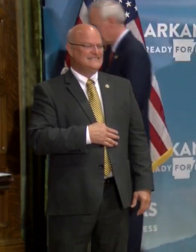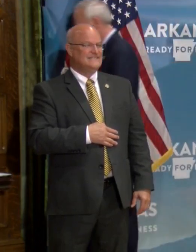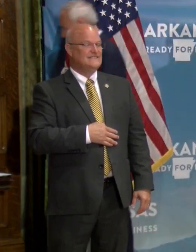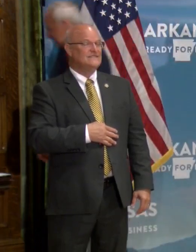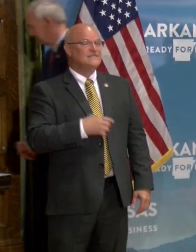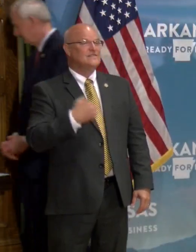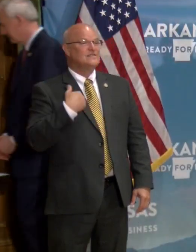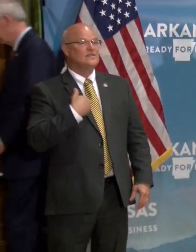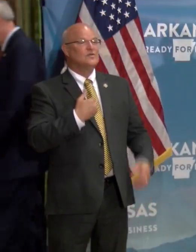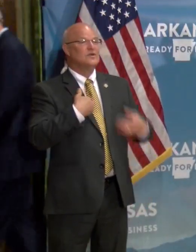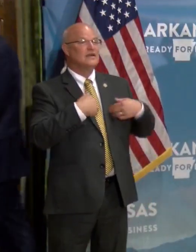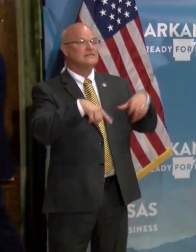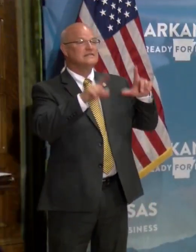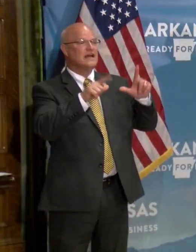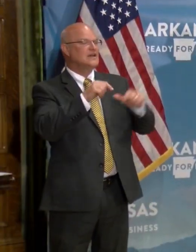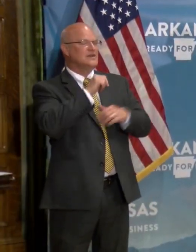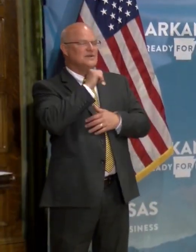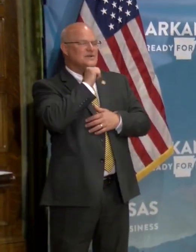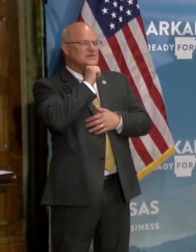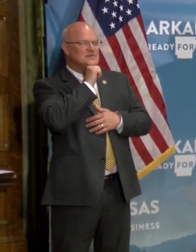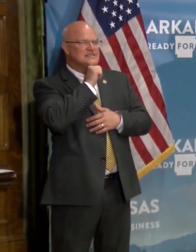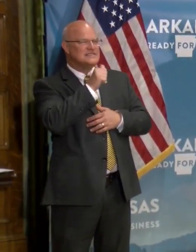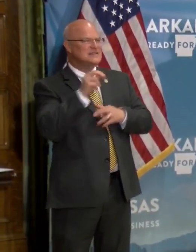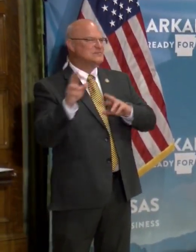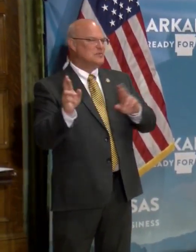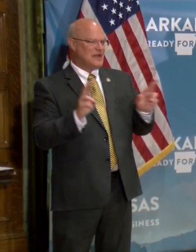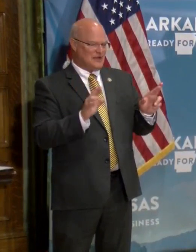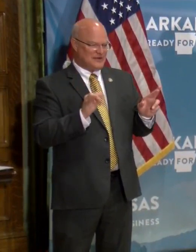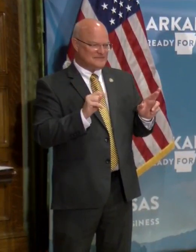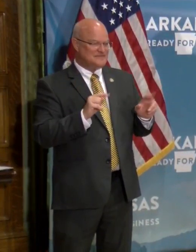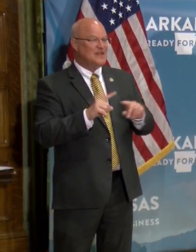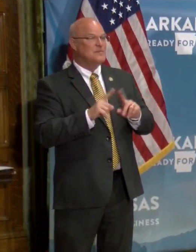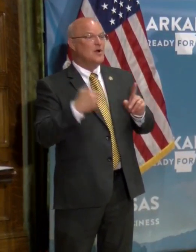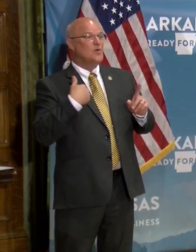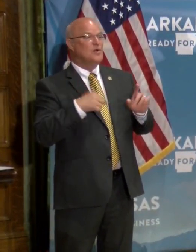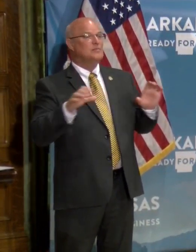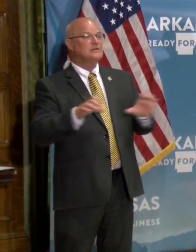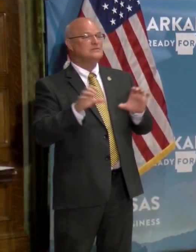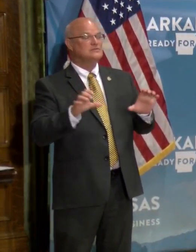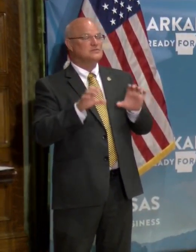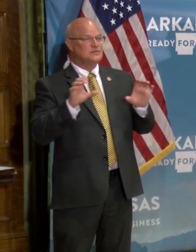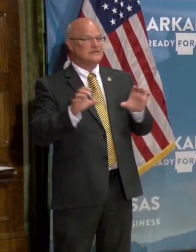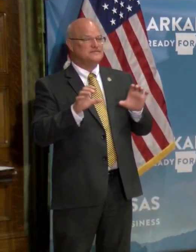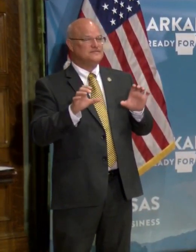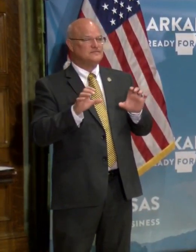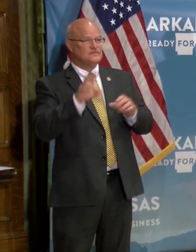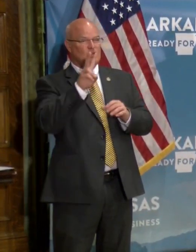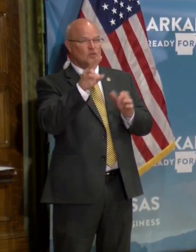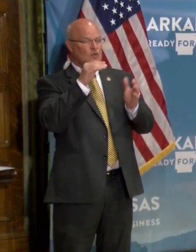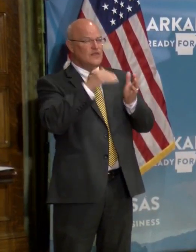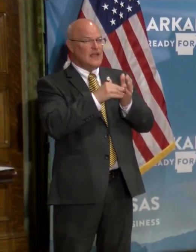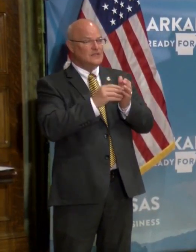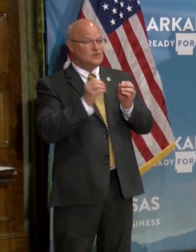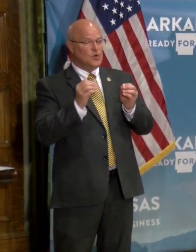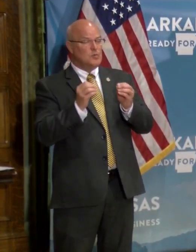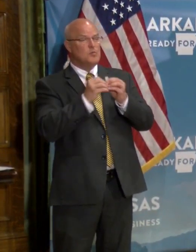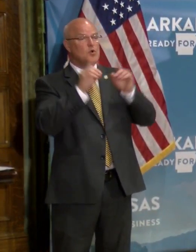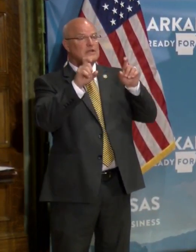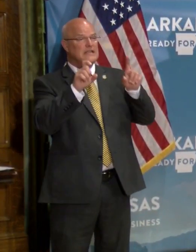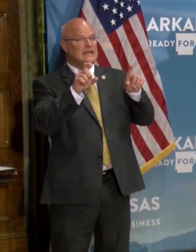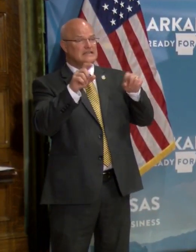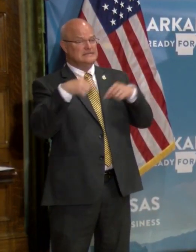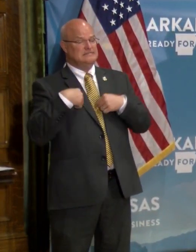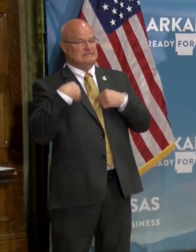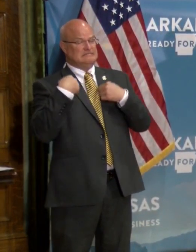We do have a slide, but we just didn't, uh, didn't prepare it. Um, we have been doing, um, 2,000 or more tests a